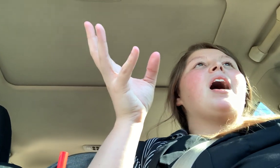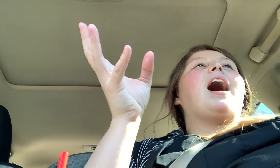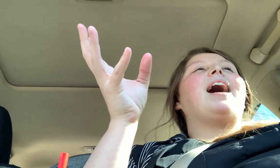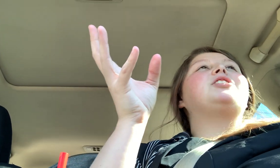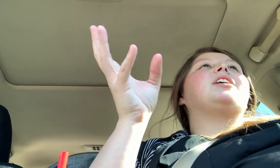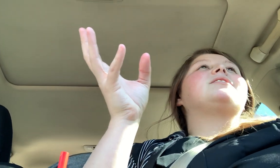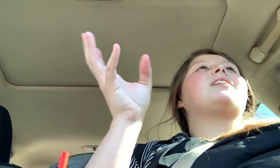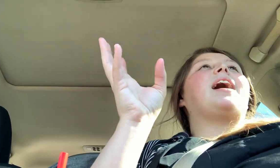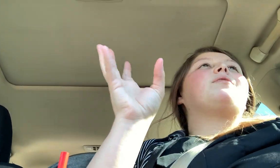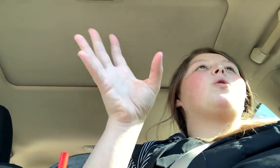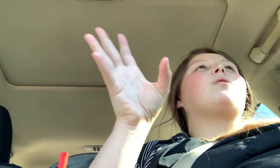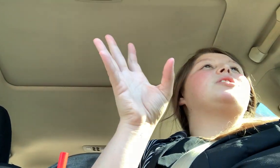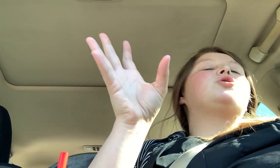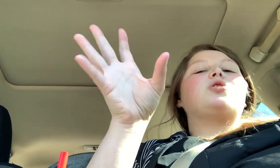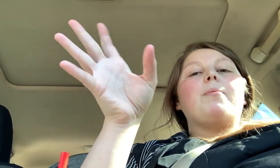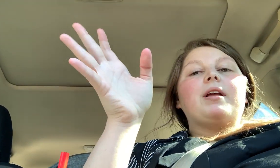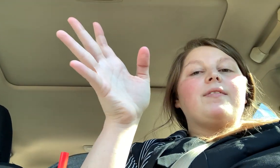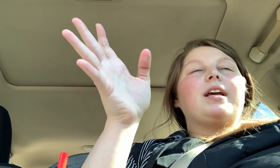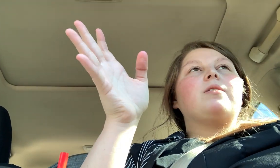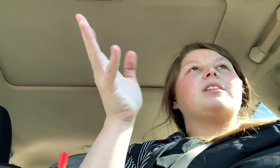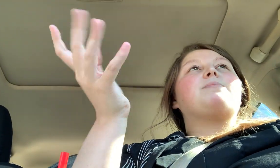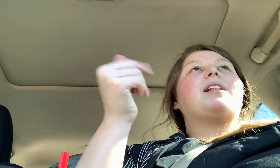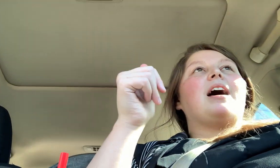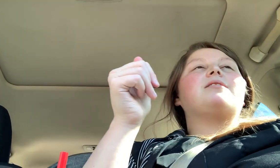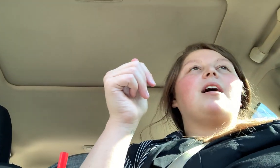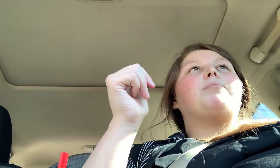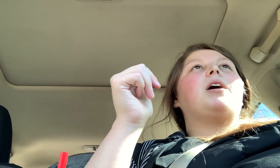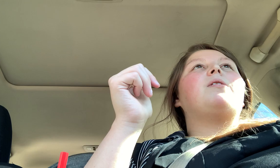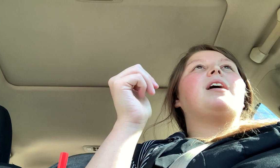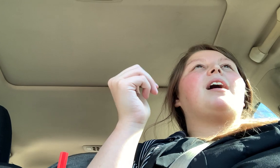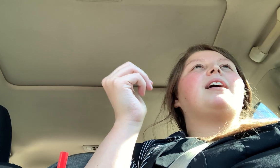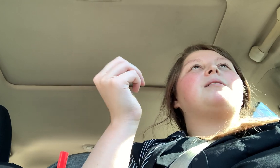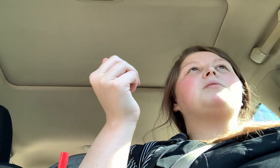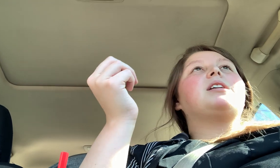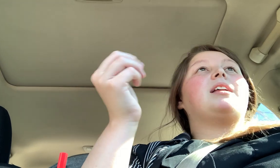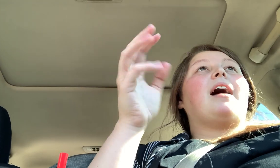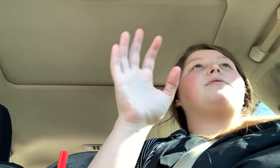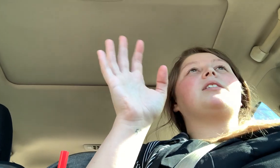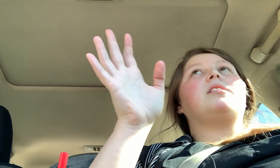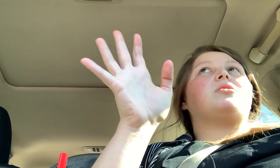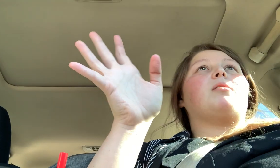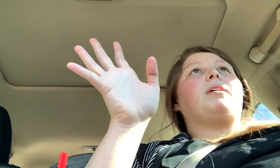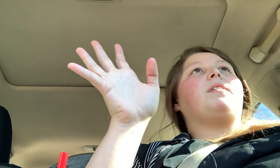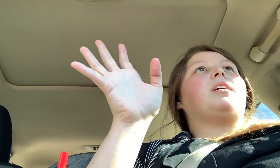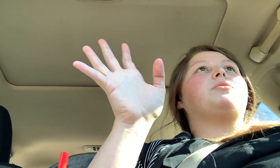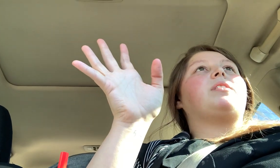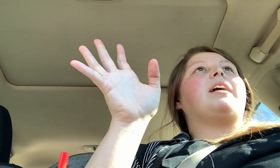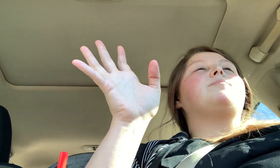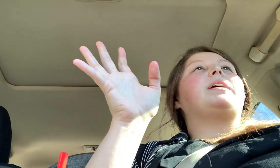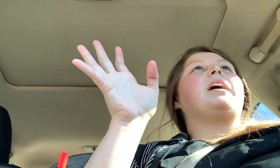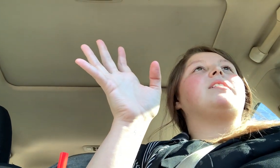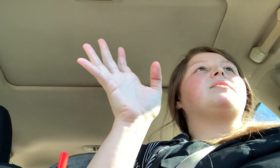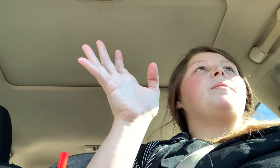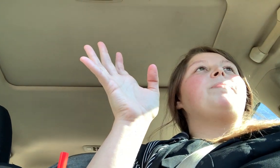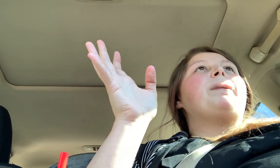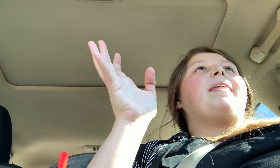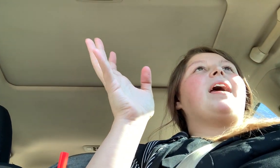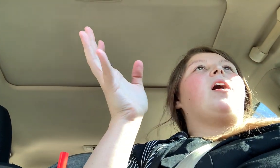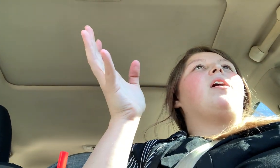I just, I've recorded so many videos since my last upload and I end up deleting, I've deleted so many videos, you guys, because they all